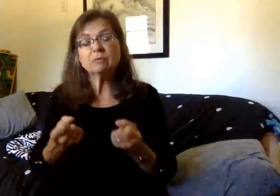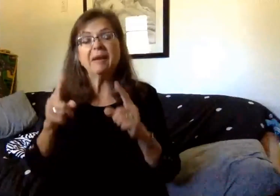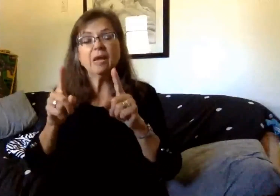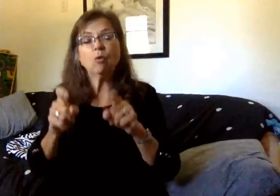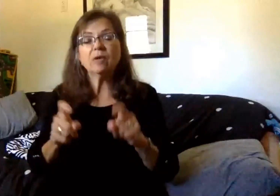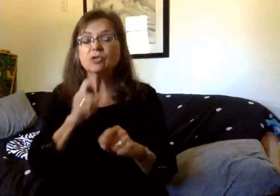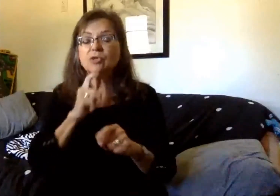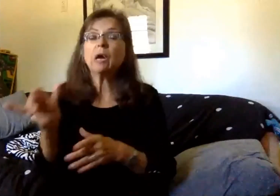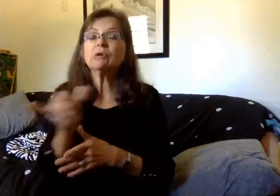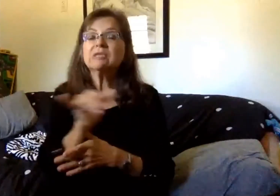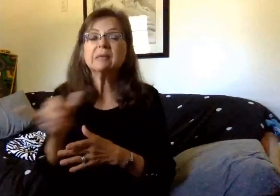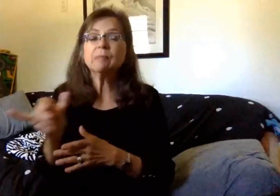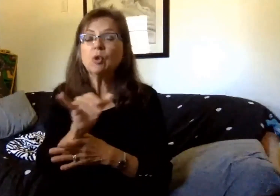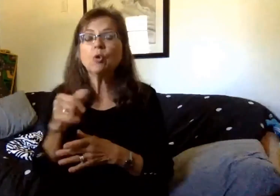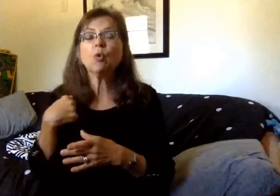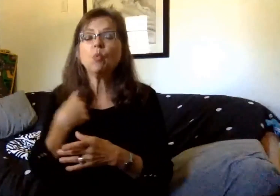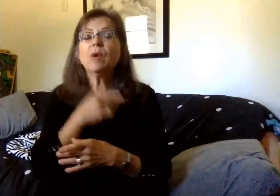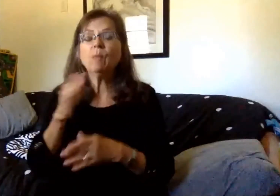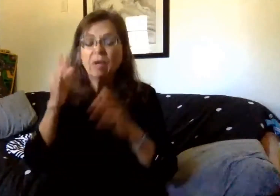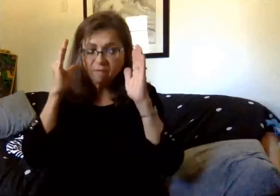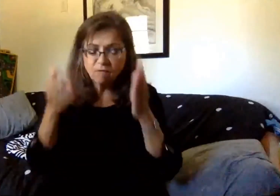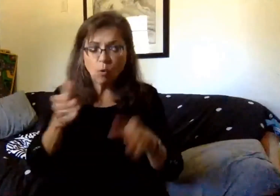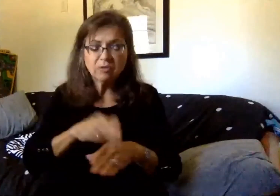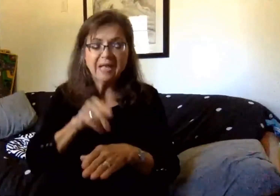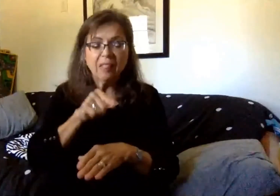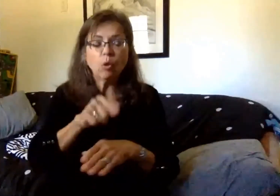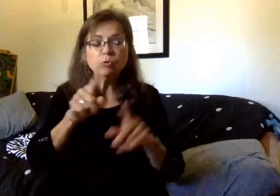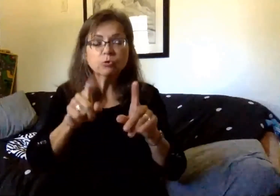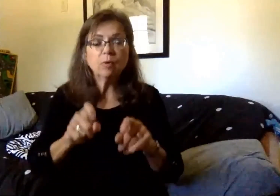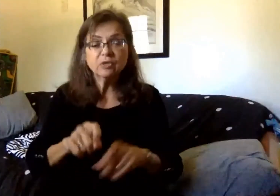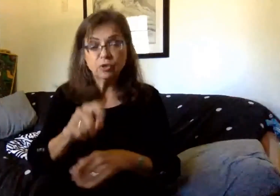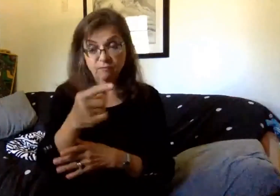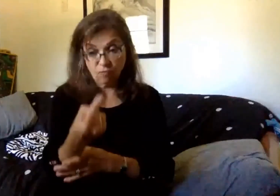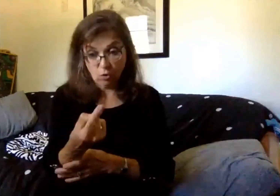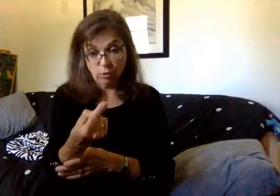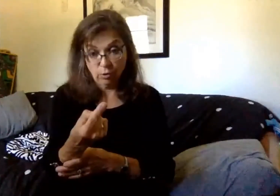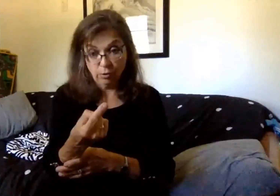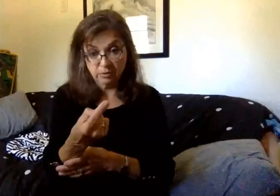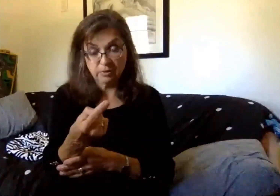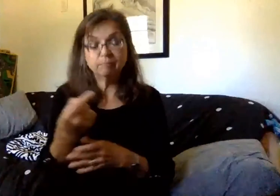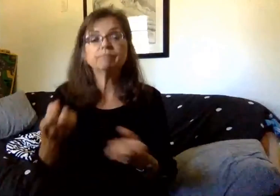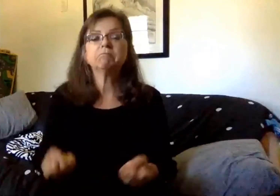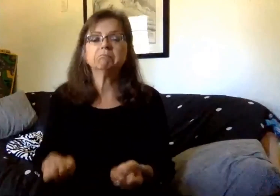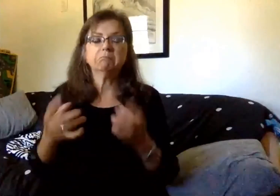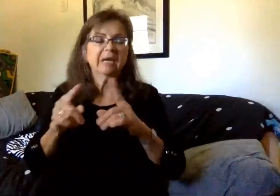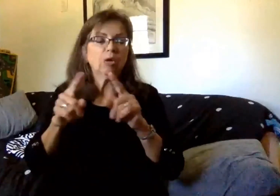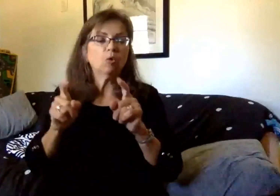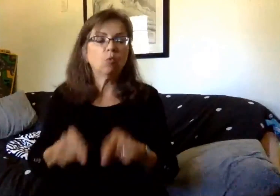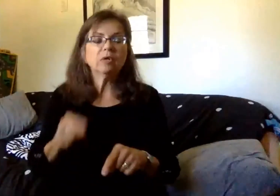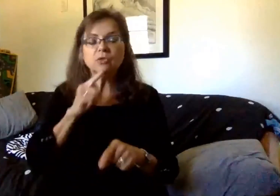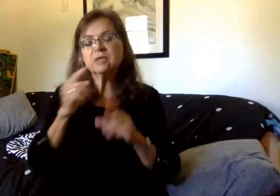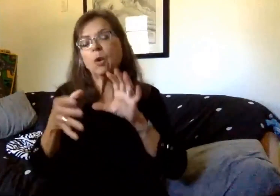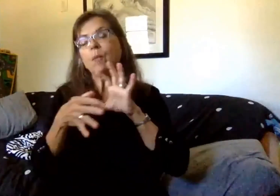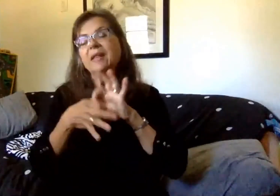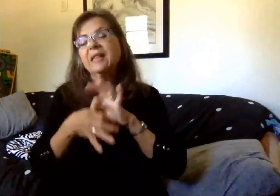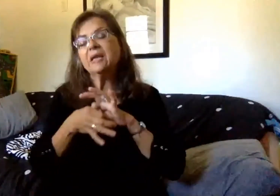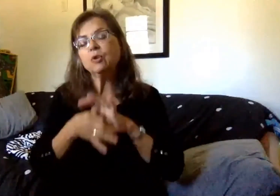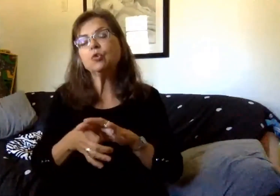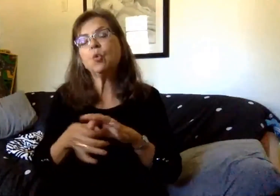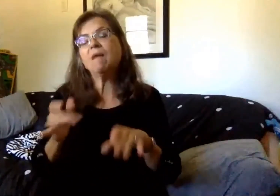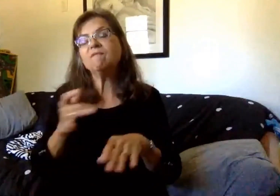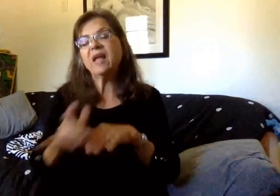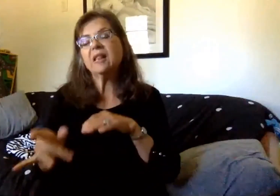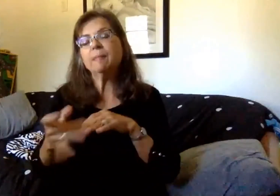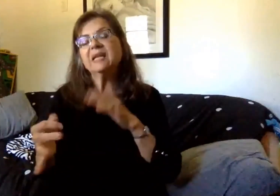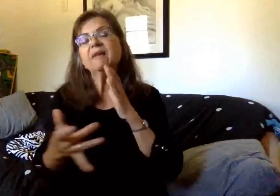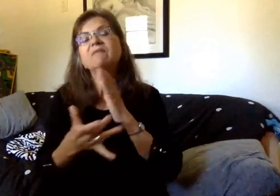similar, we will focus on answering those questions first. To begin with, since so many of our questions revolved around the availability of